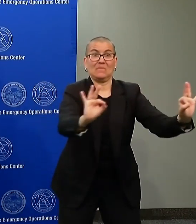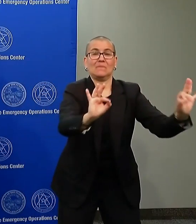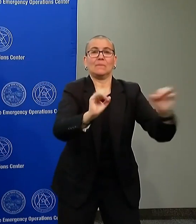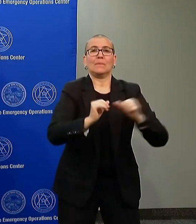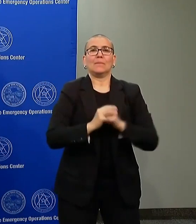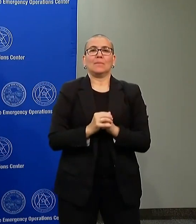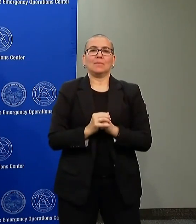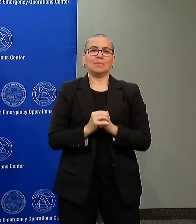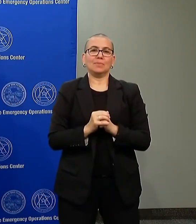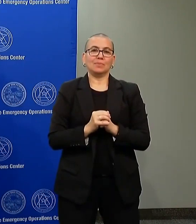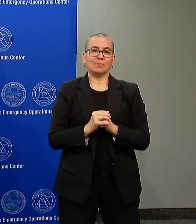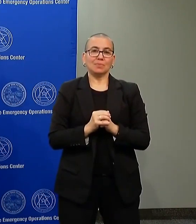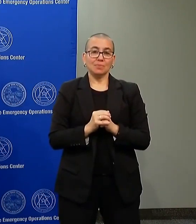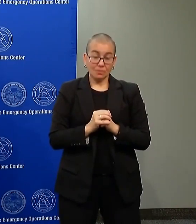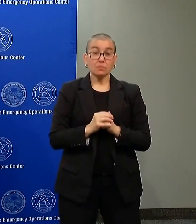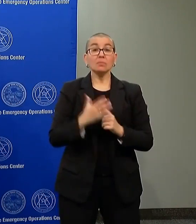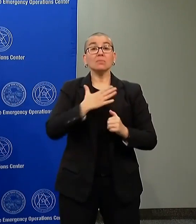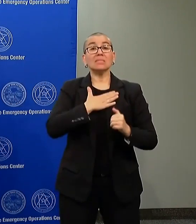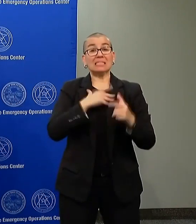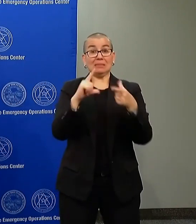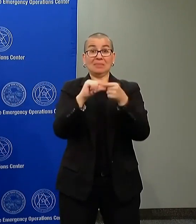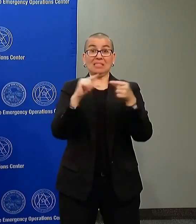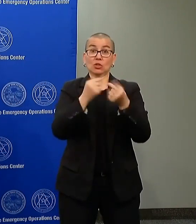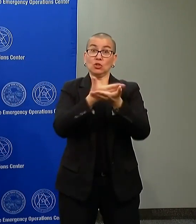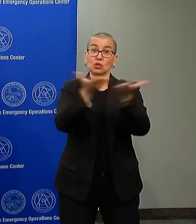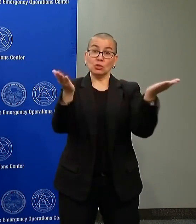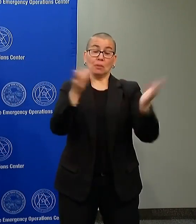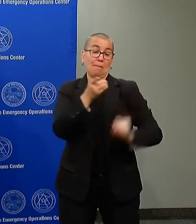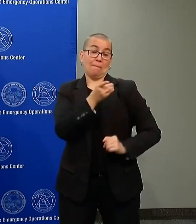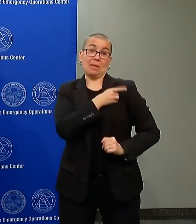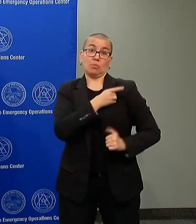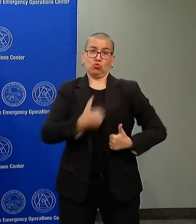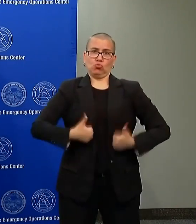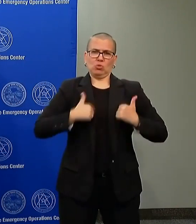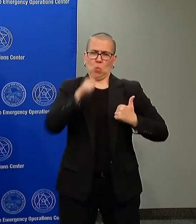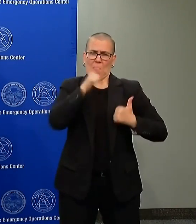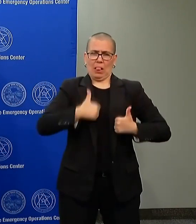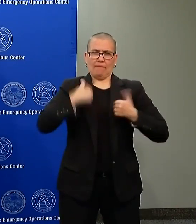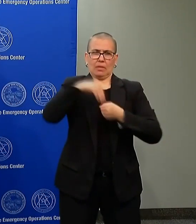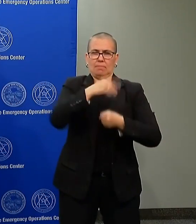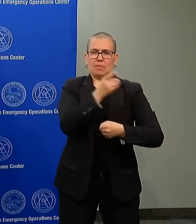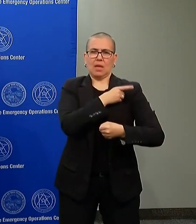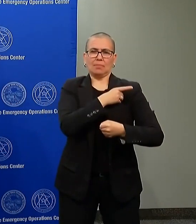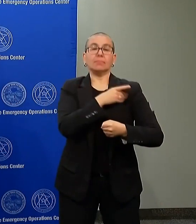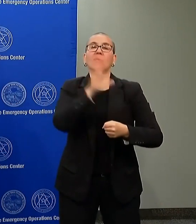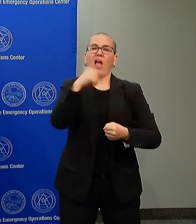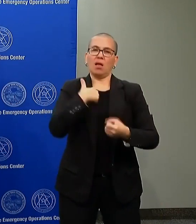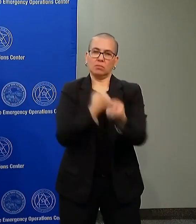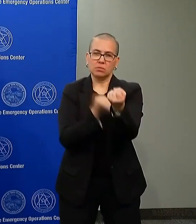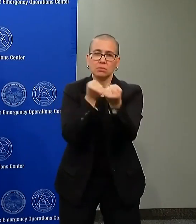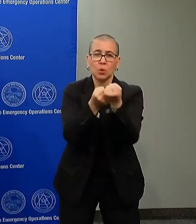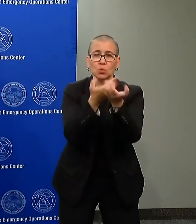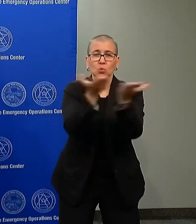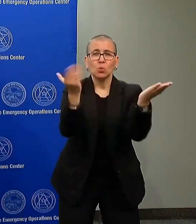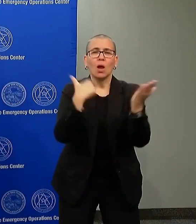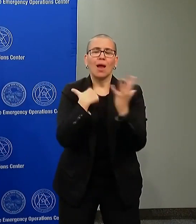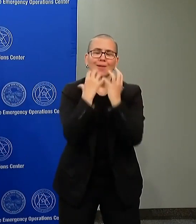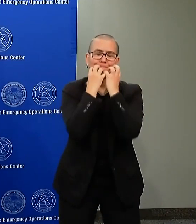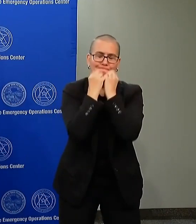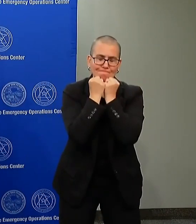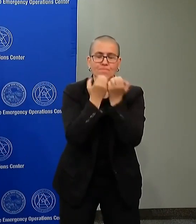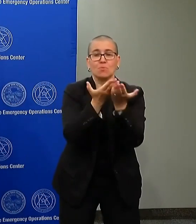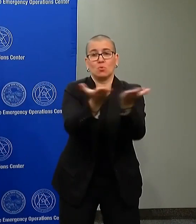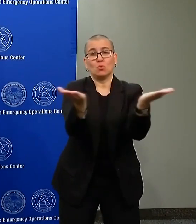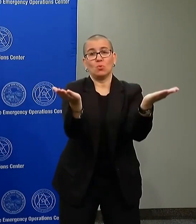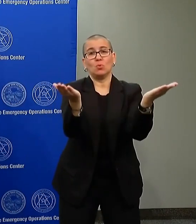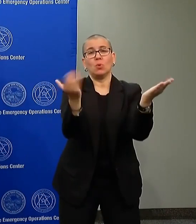residents, we are with you. We will be mobilizing the largest force that has ever come